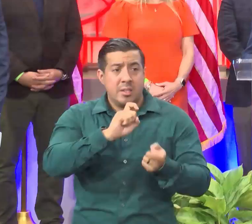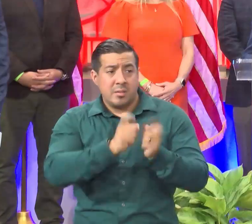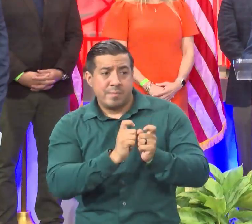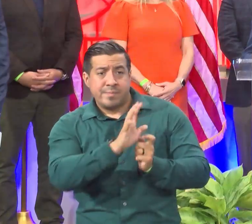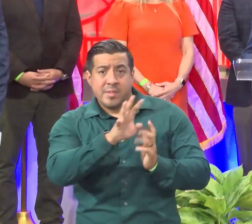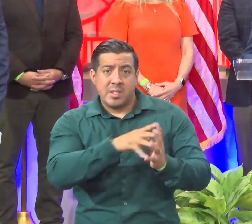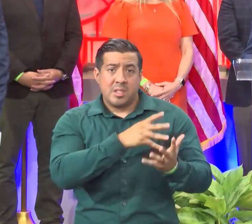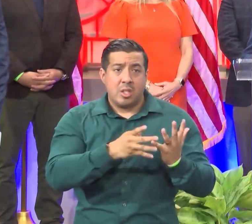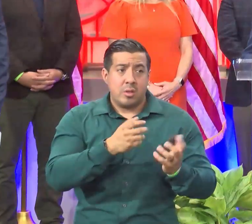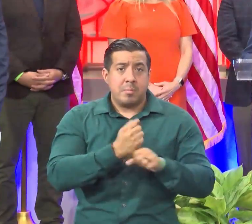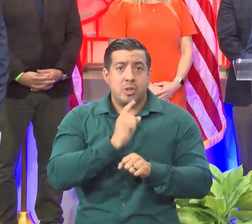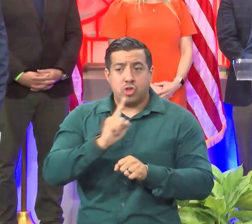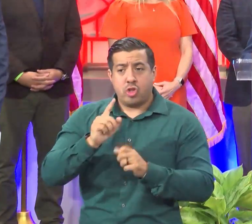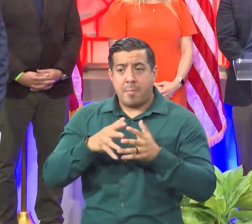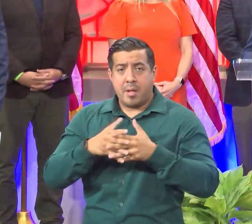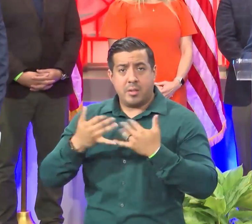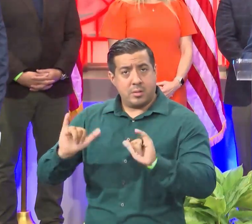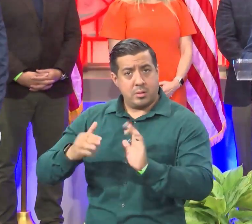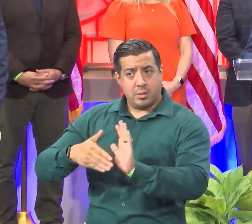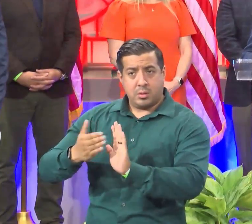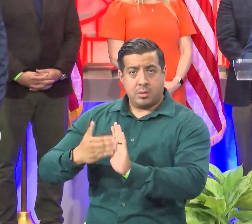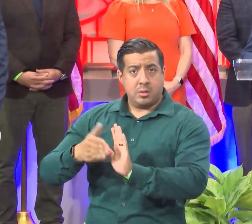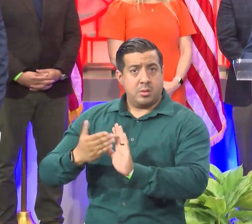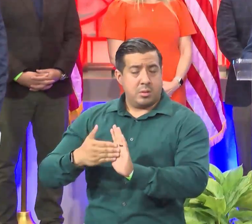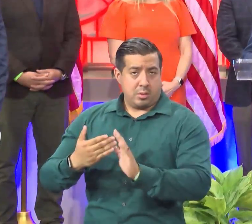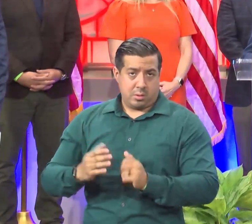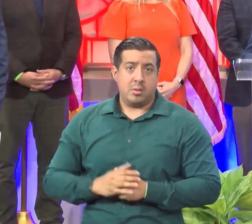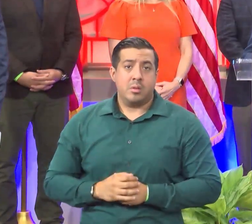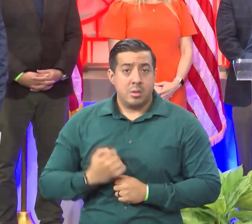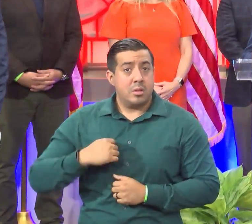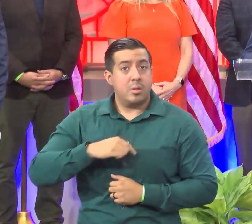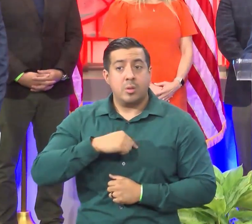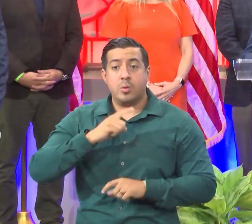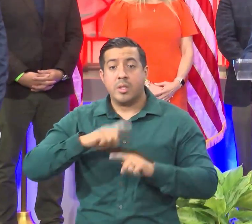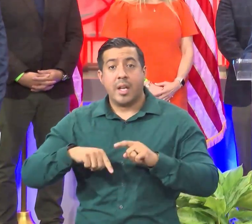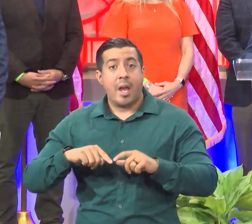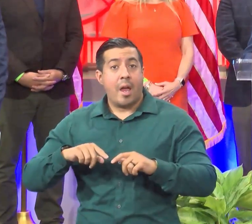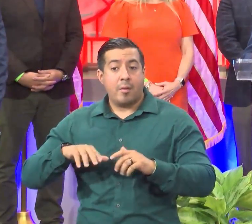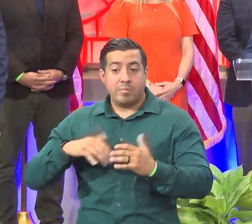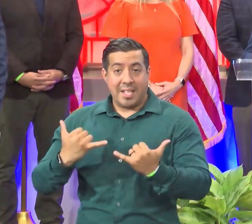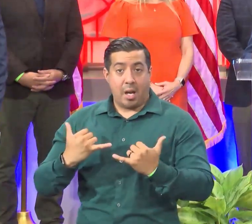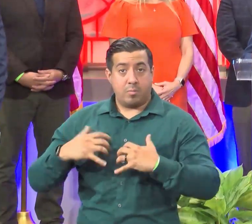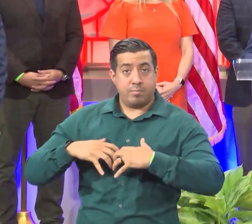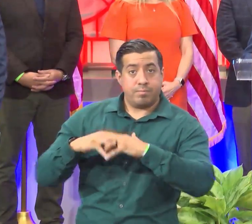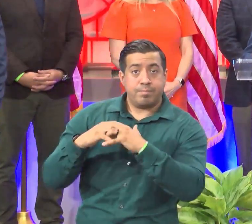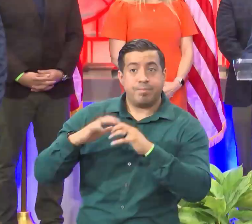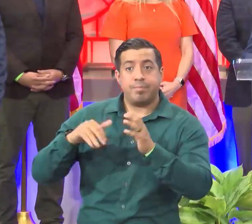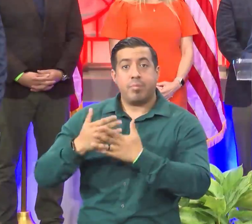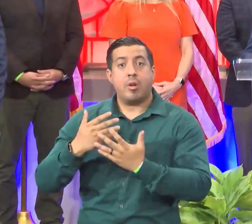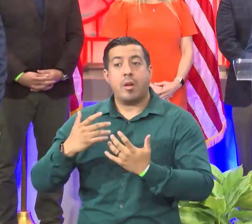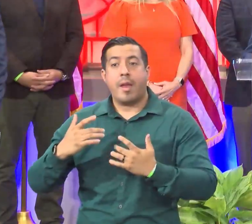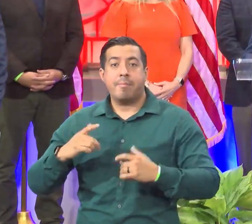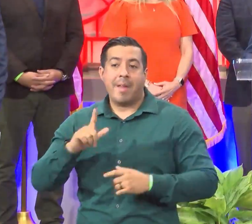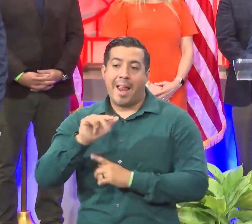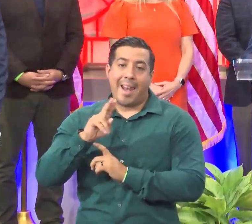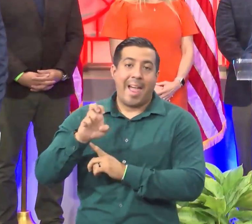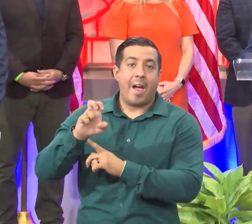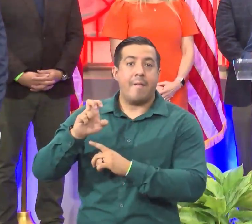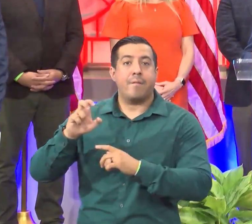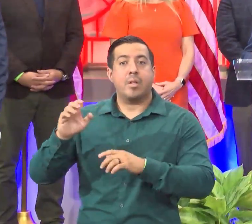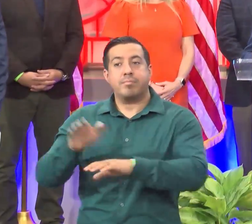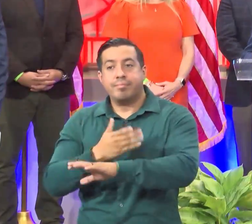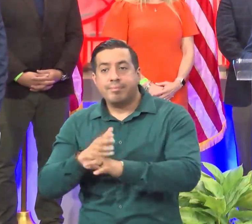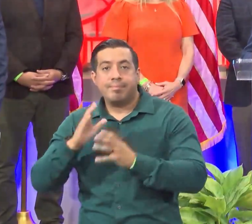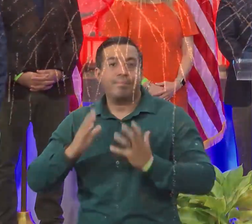keep America running. We will not be able to bring forth a concert and live fireworks display without the support of our